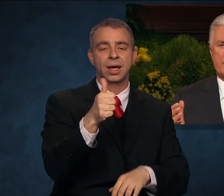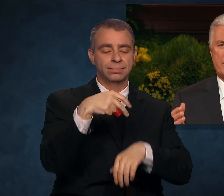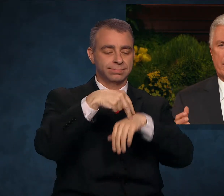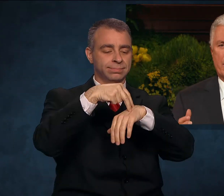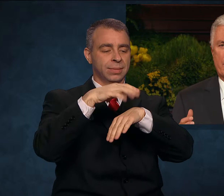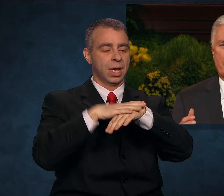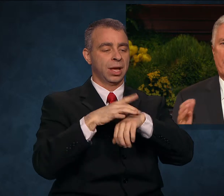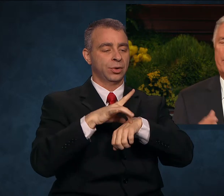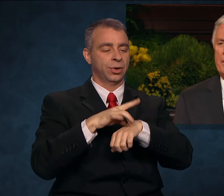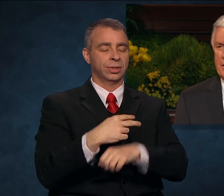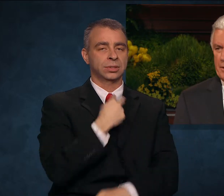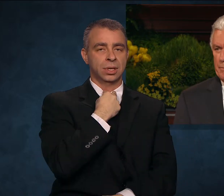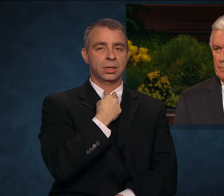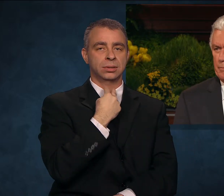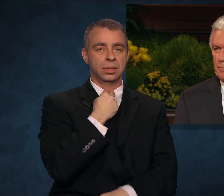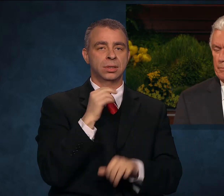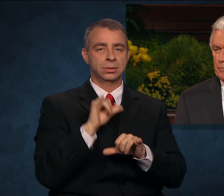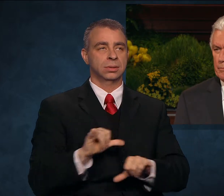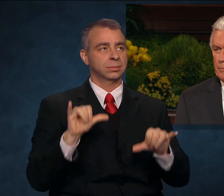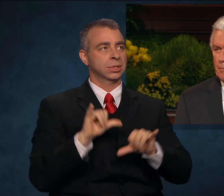What is the remedy?